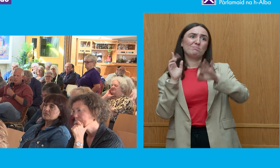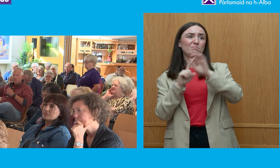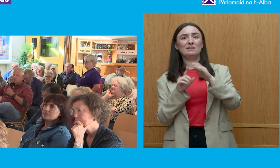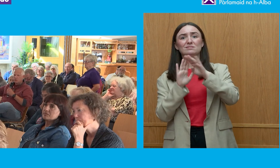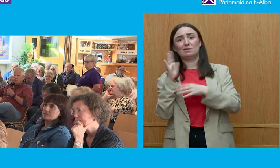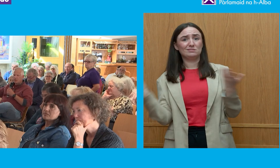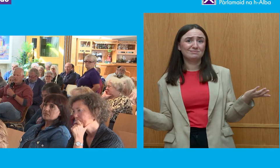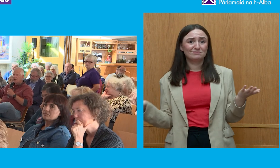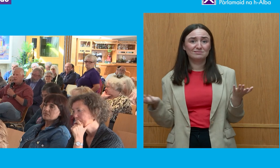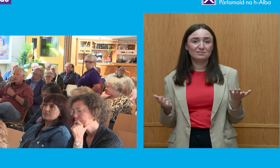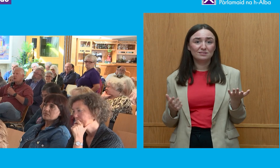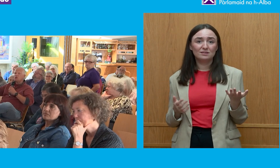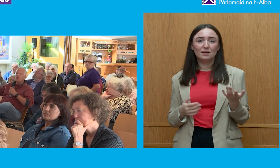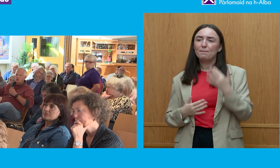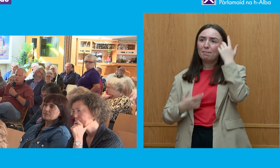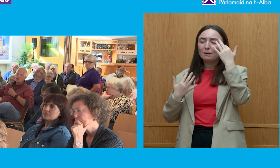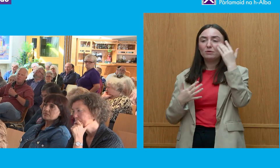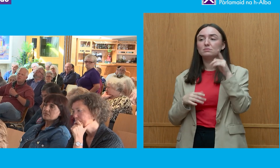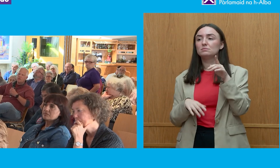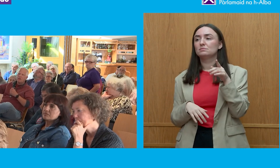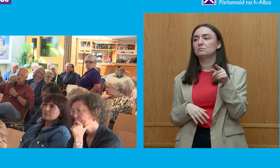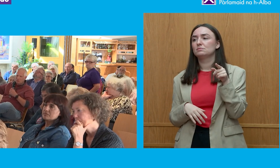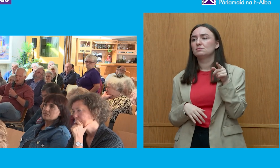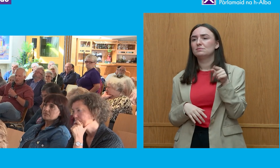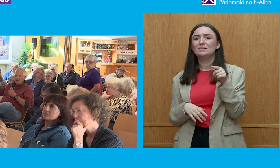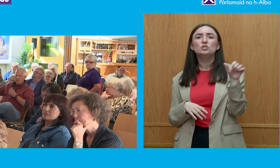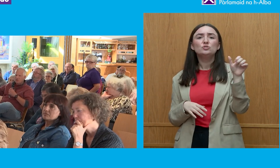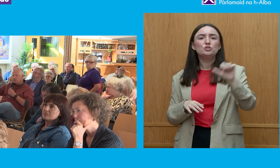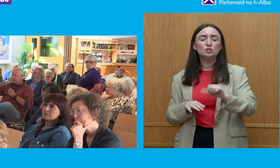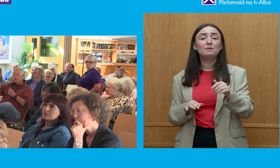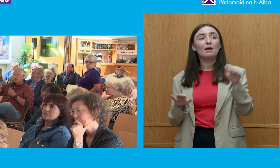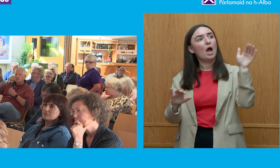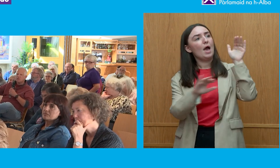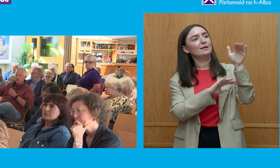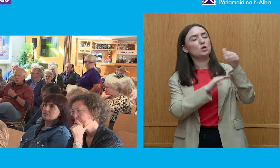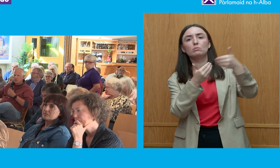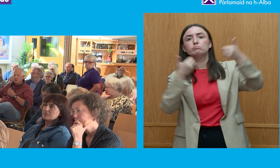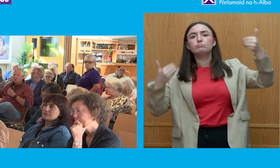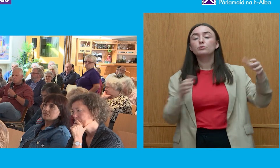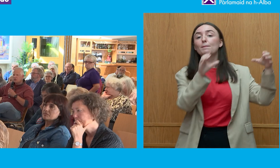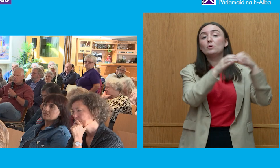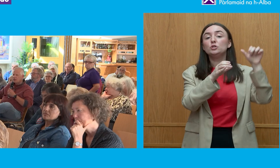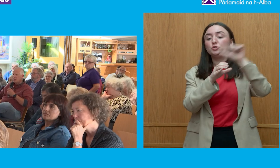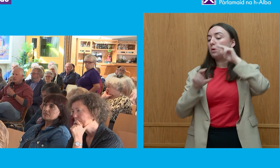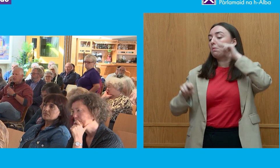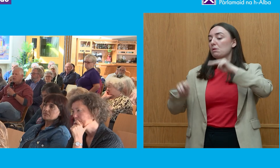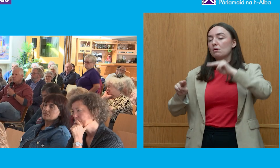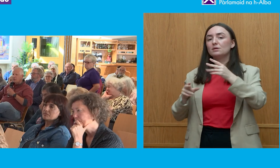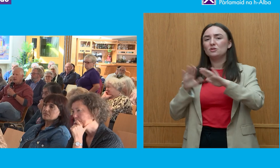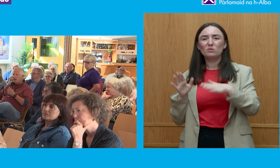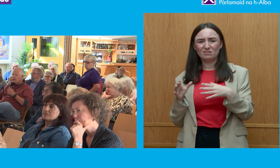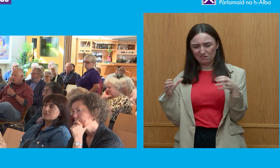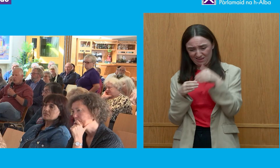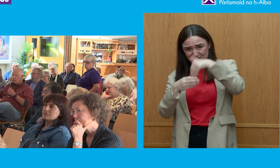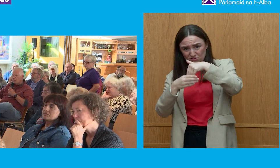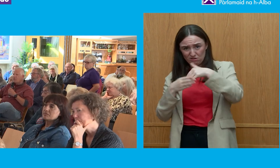IPCC that sort of thing you think of the church would it not be better of an outside body investigating some other things going on in the church they're all similar things